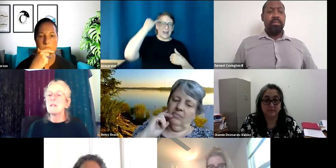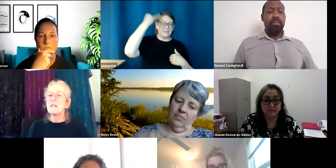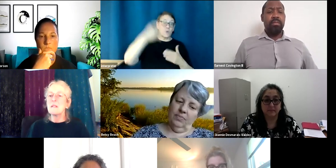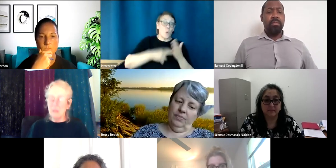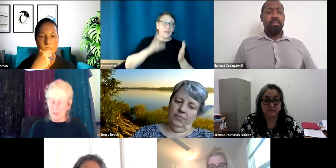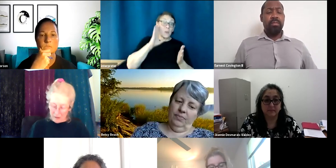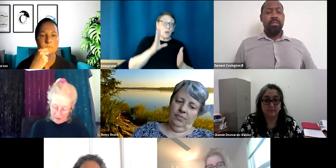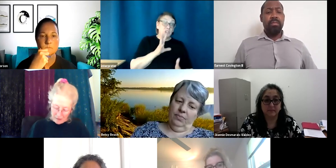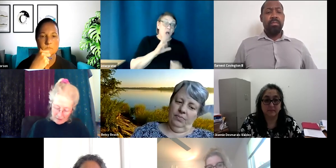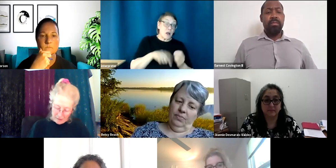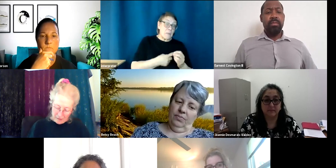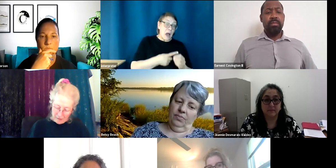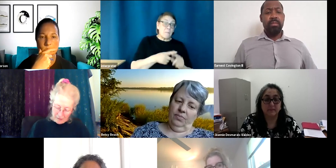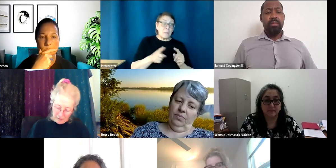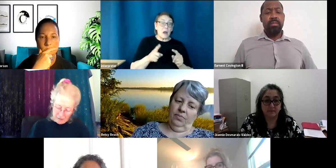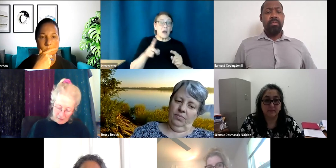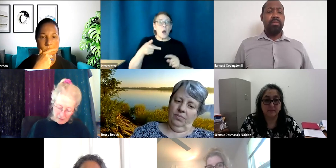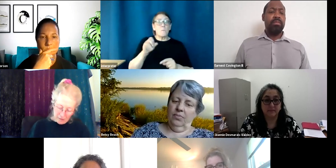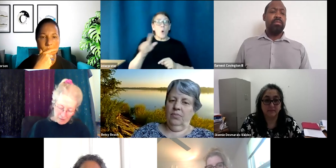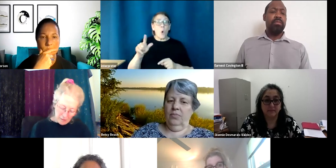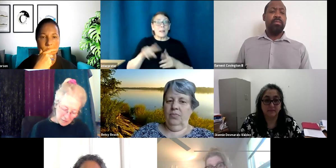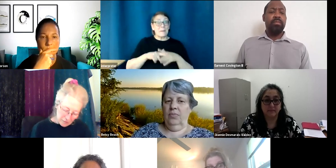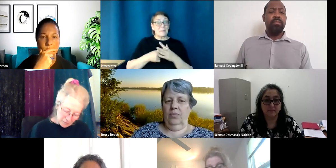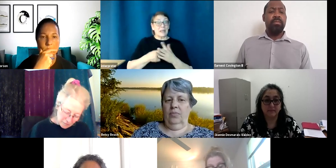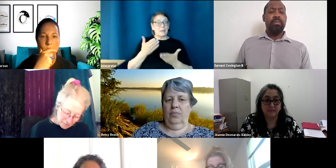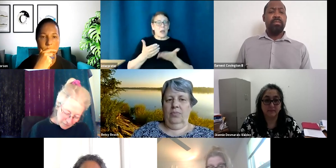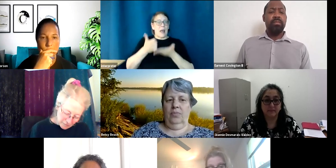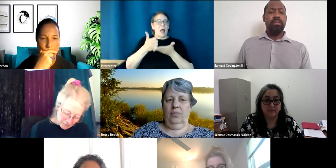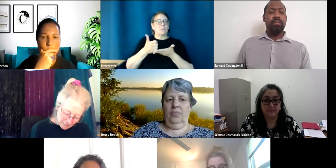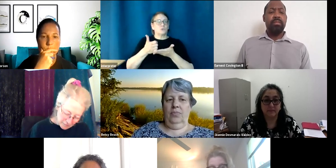speaking of, but it might also, um, get the ball rolling just as an idea.